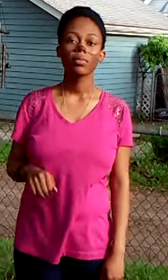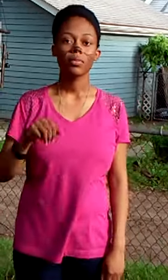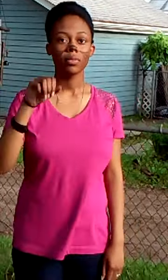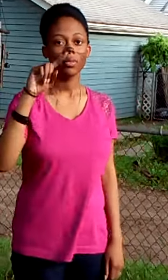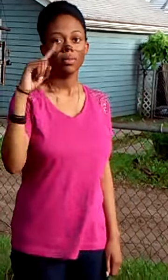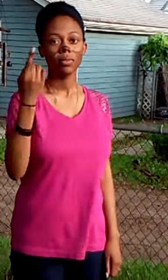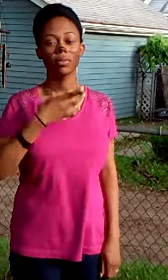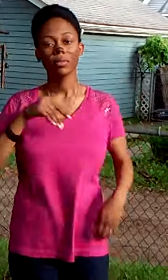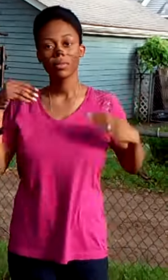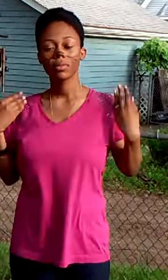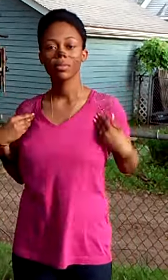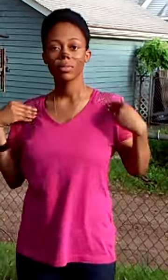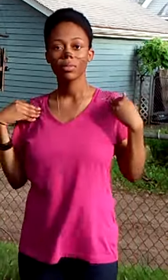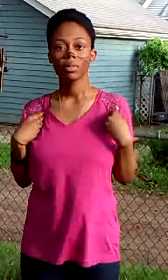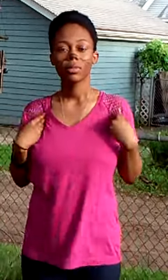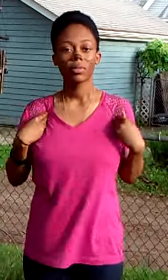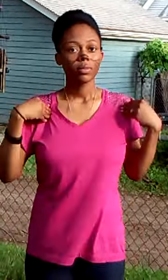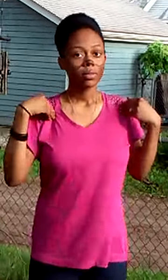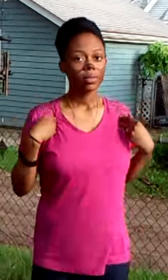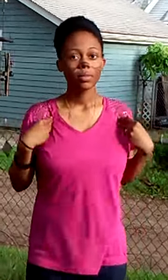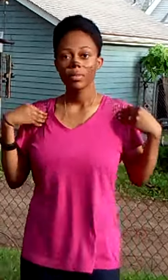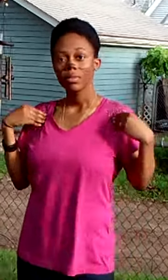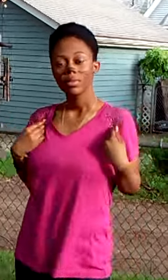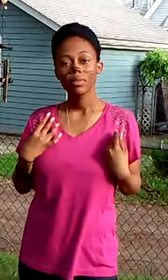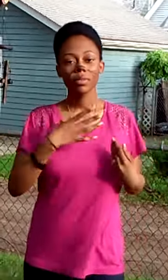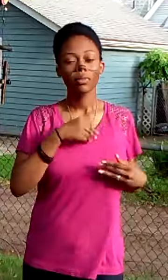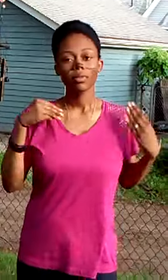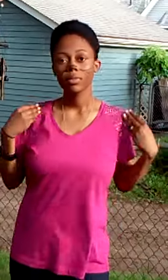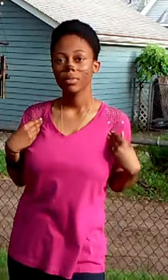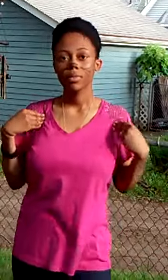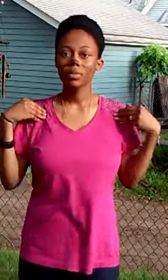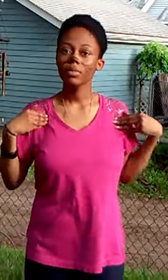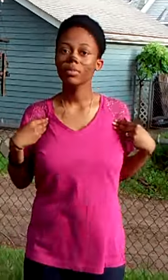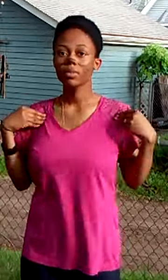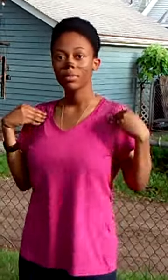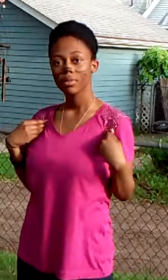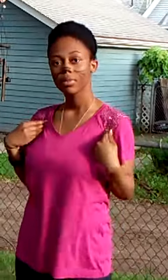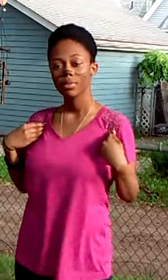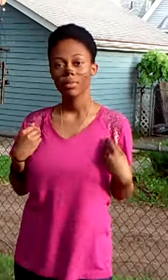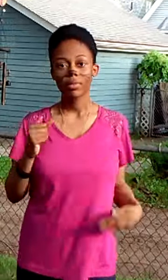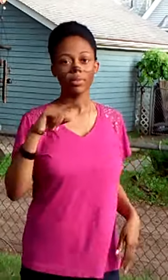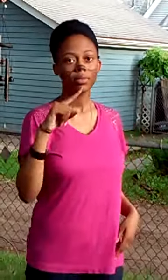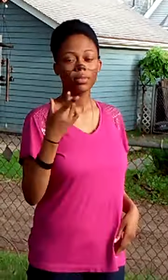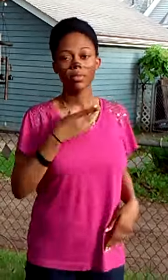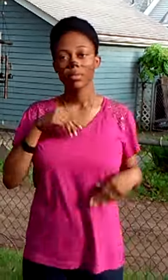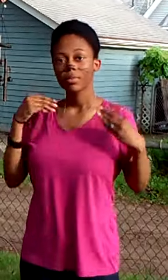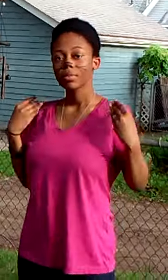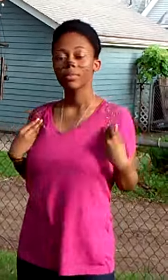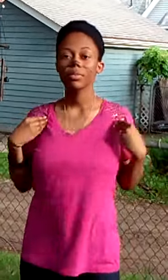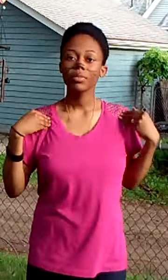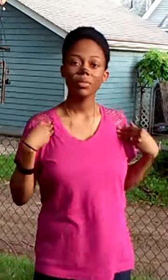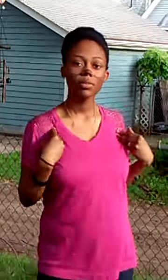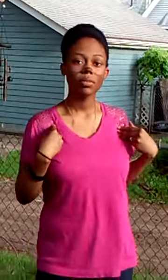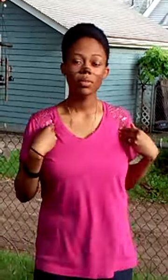Just like animals, animals, like animals, no Just like animals,